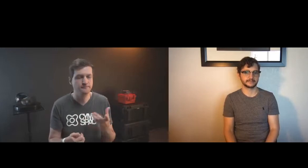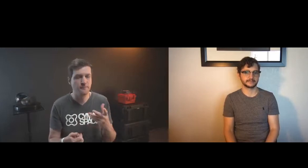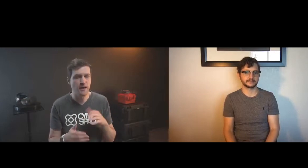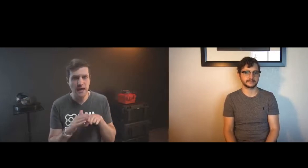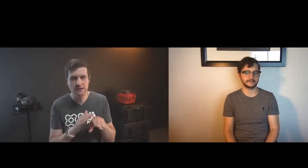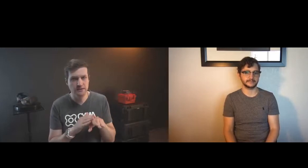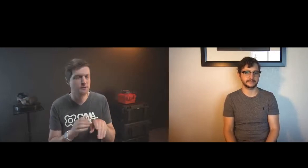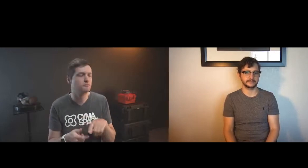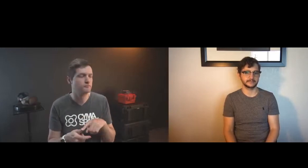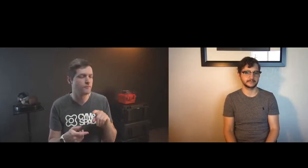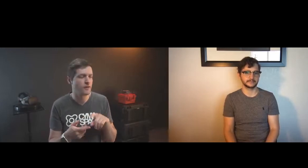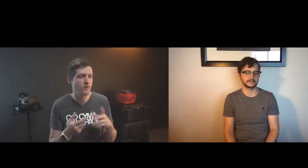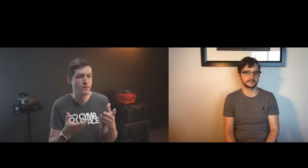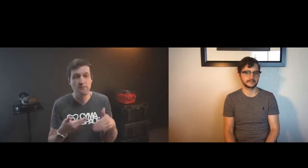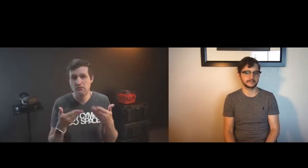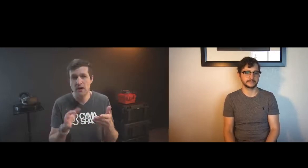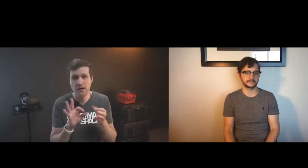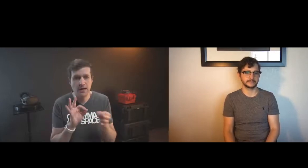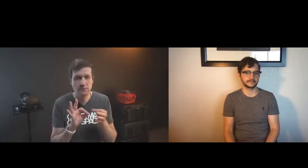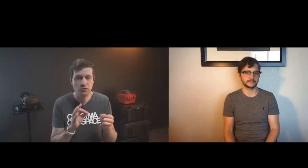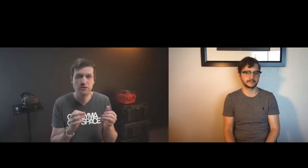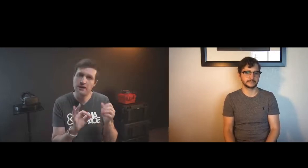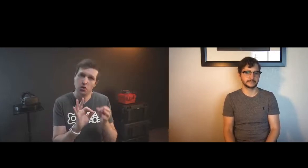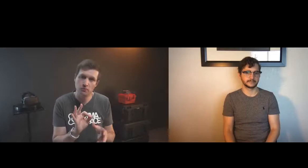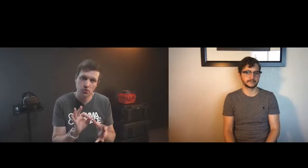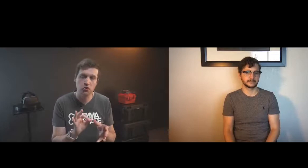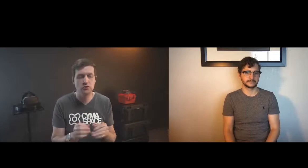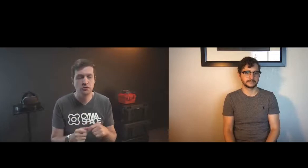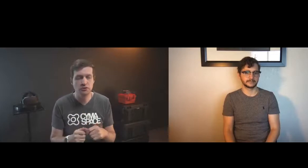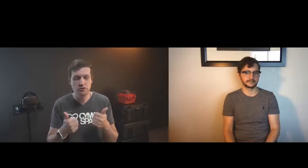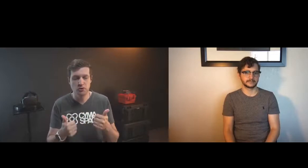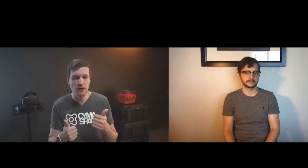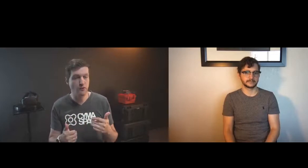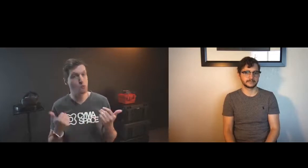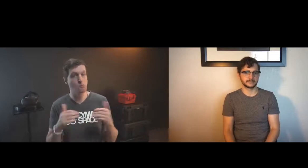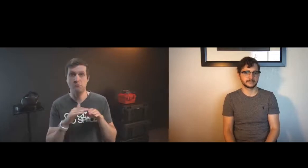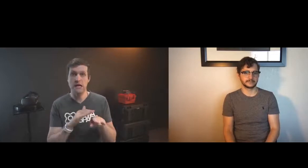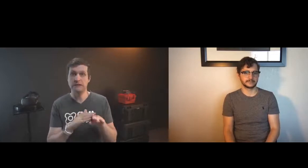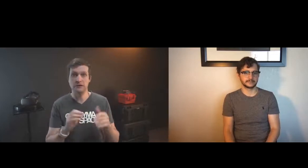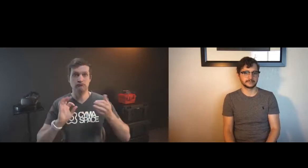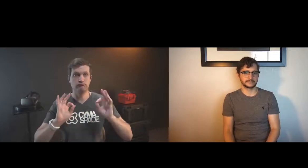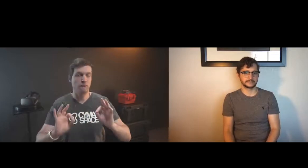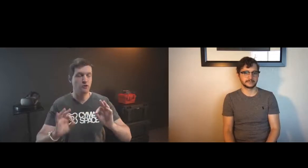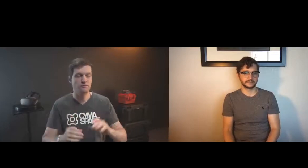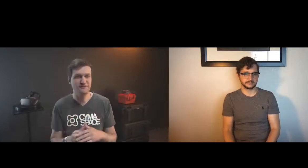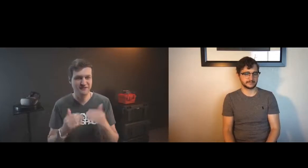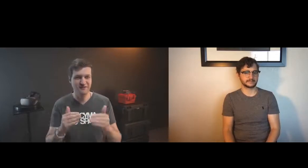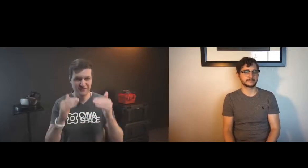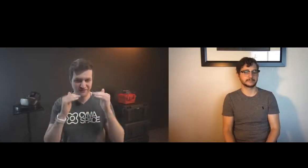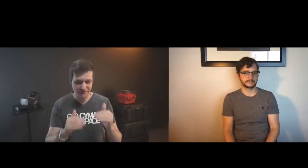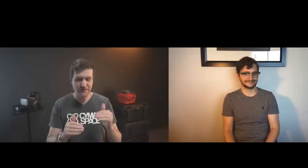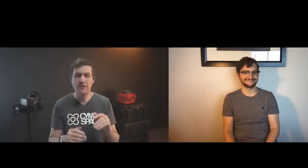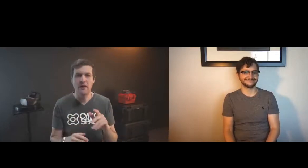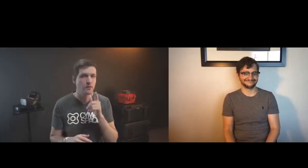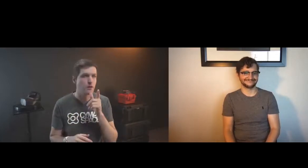and usually i join the one that's related to vr and accessibility they provide captioning and interpreting so the